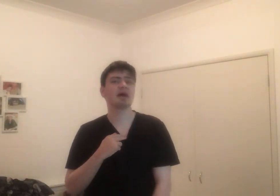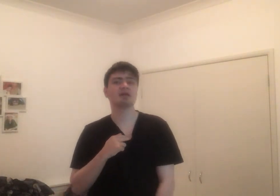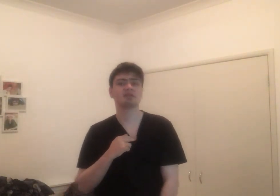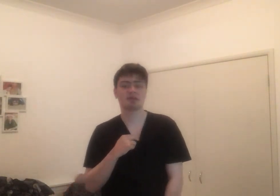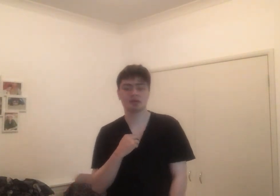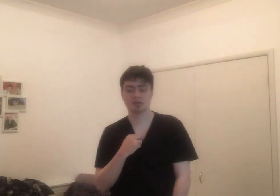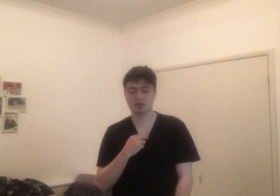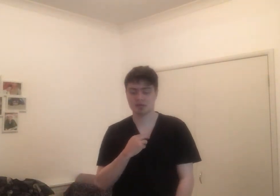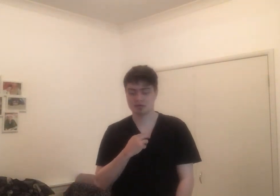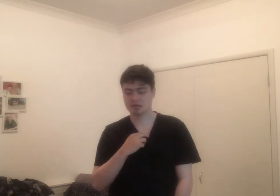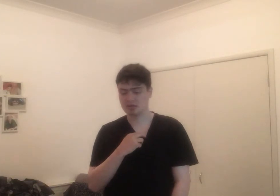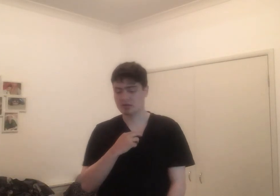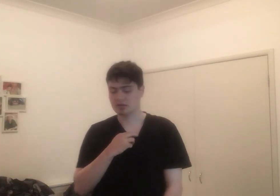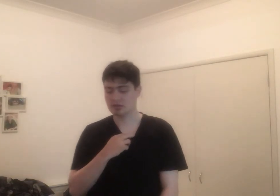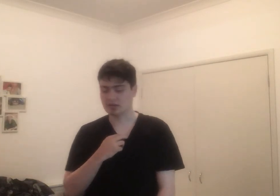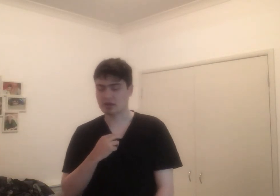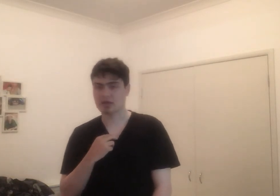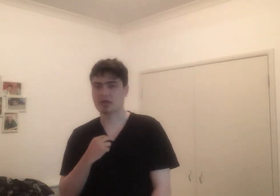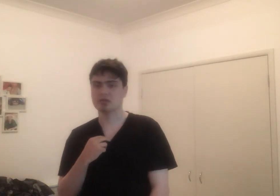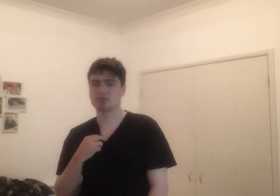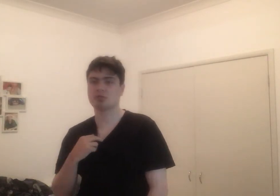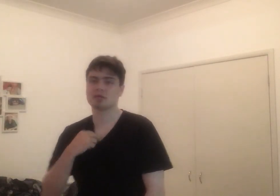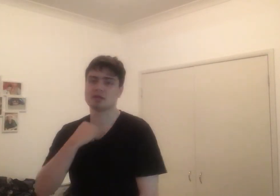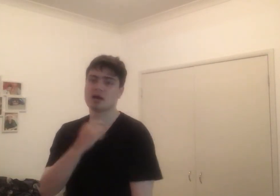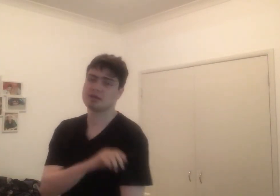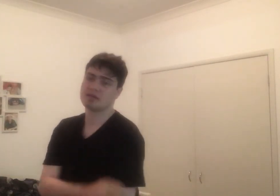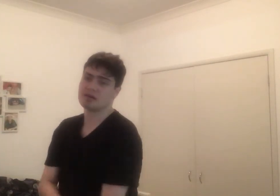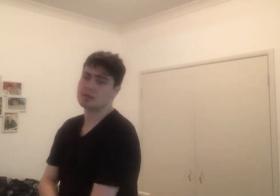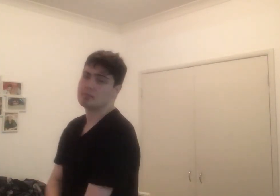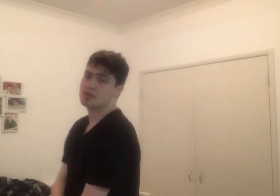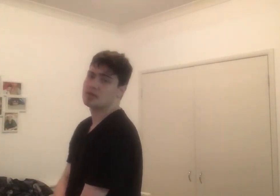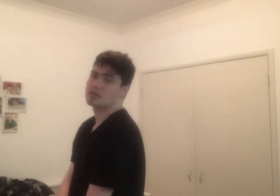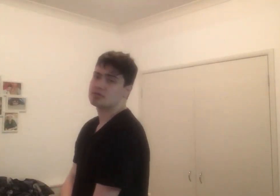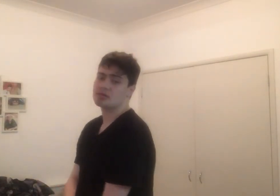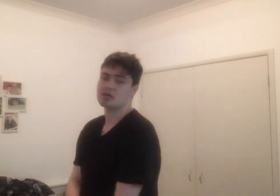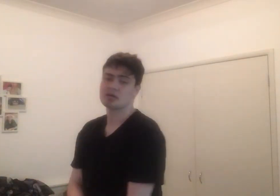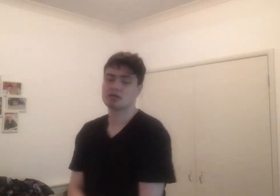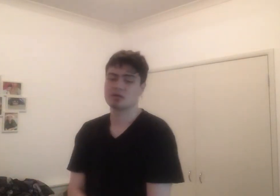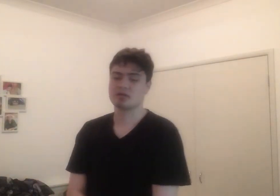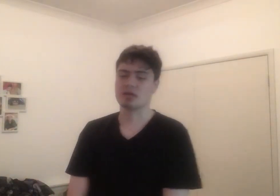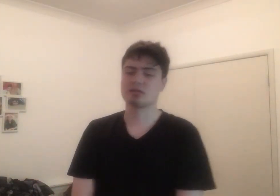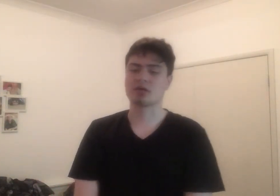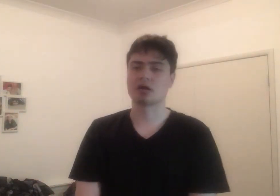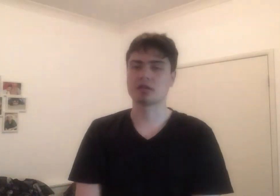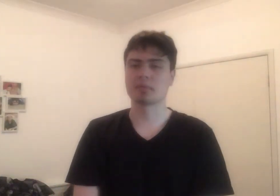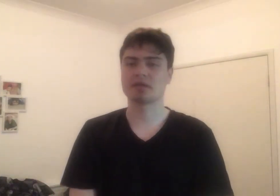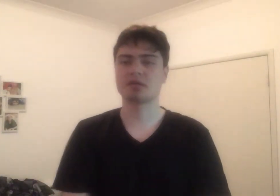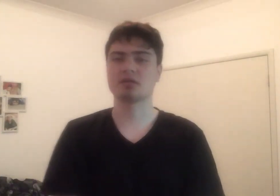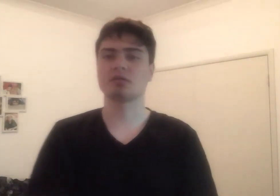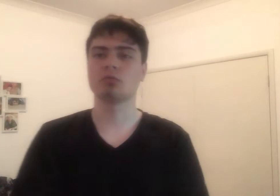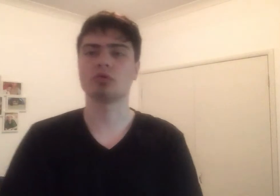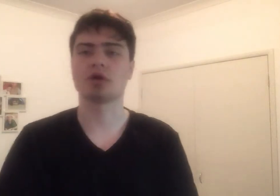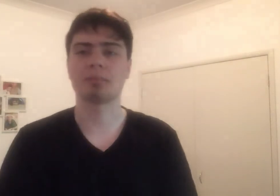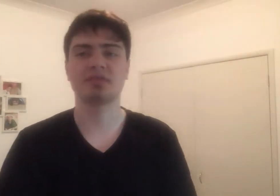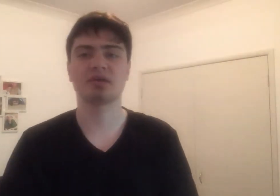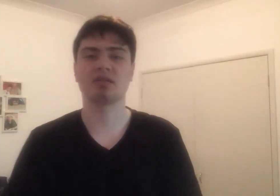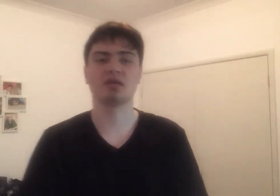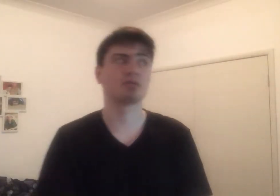end of 2019 so the Intel animation will not be saved in